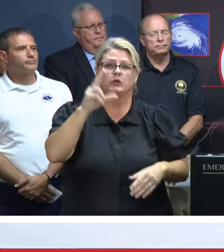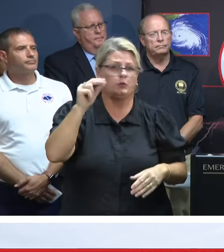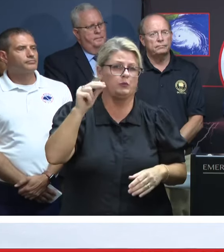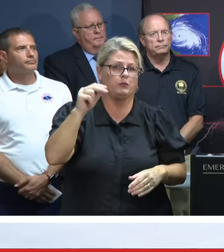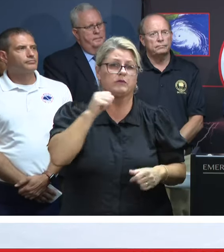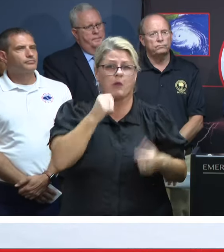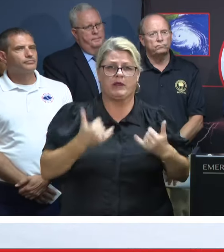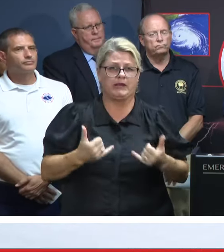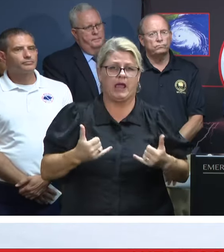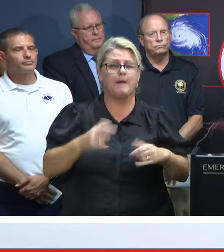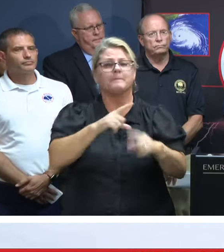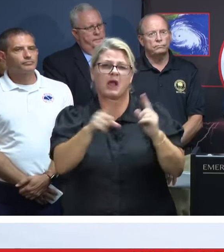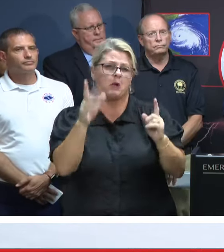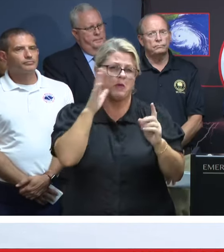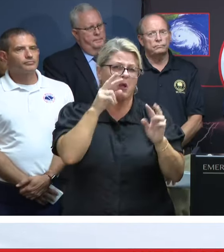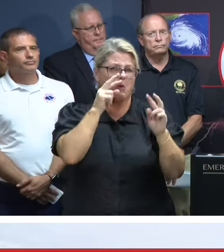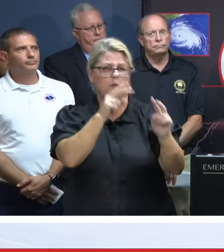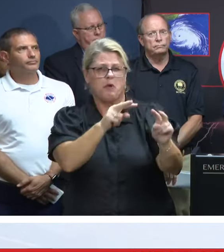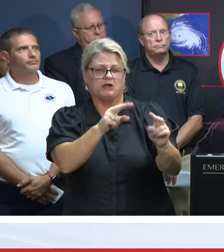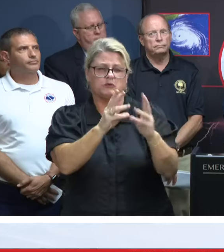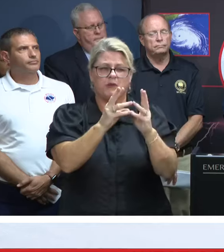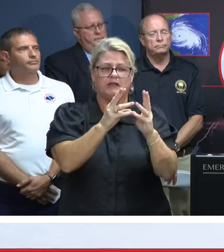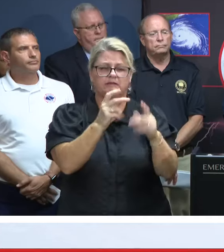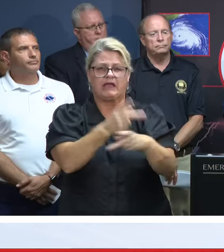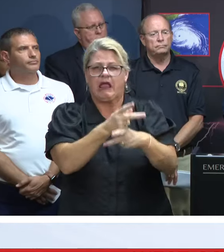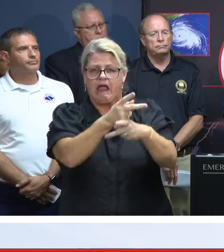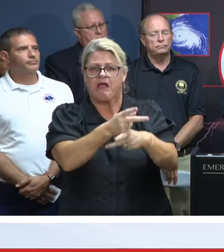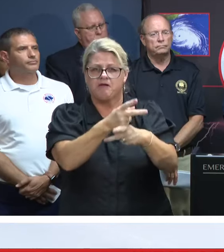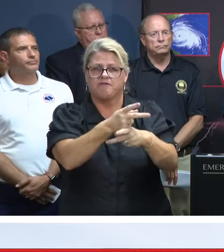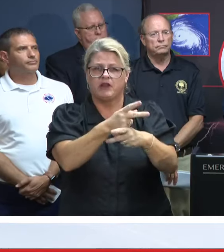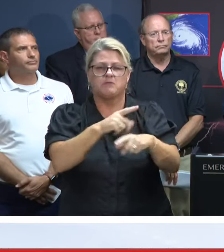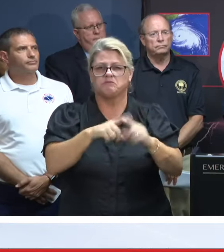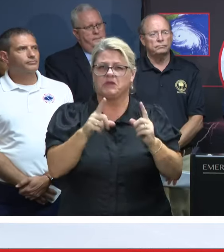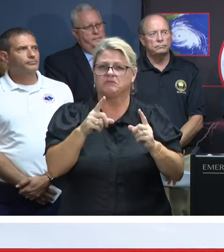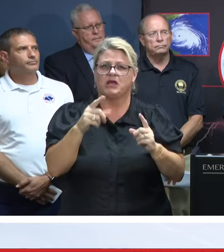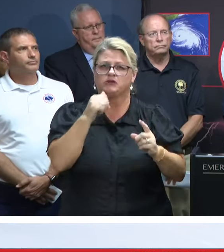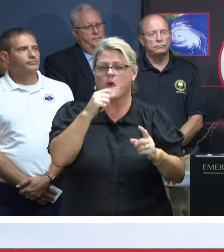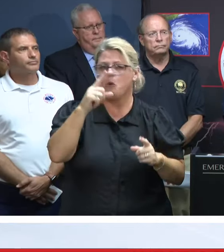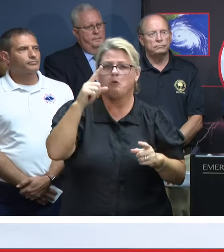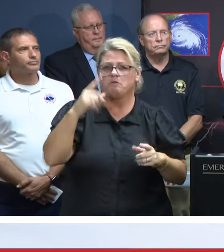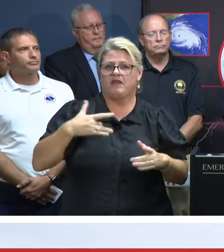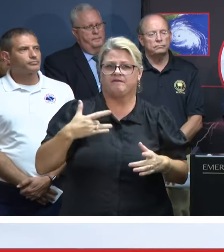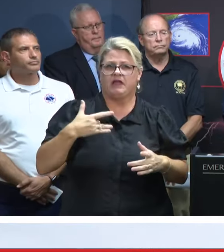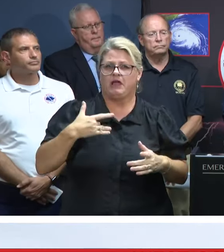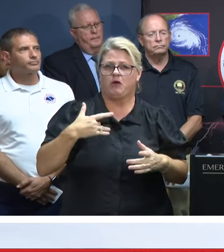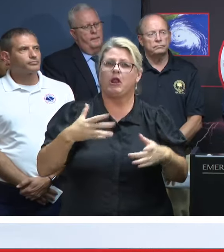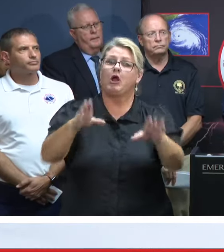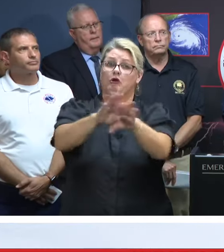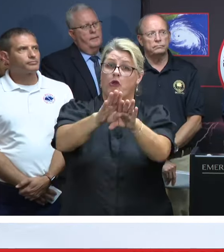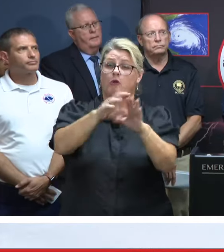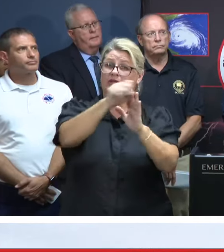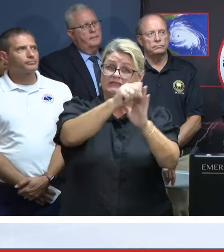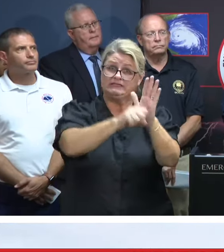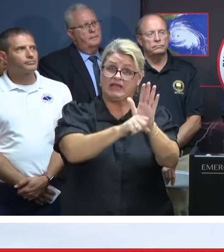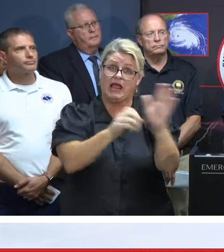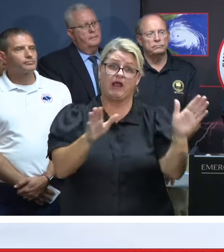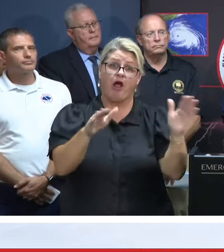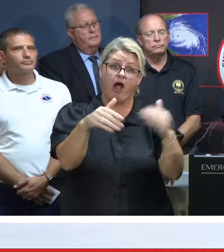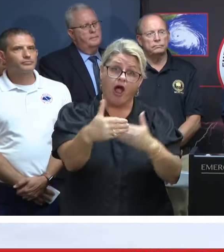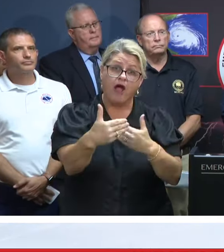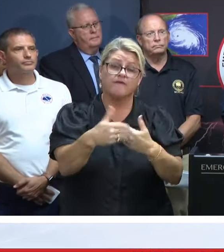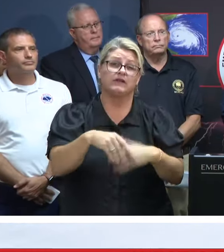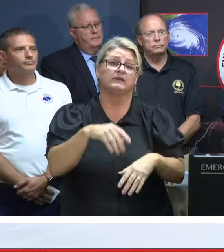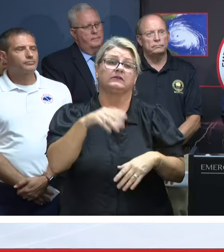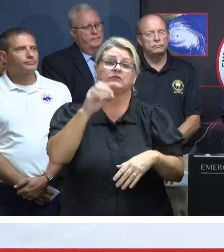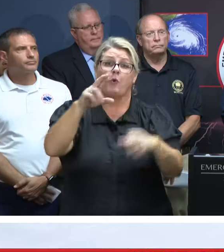will continue to watch that carefully, and I don't believe it is necessary to order the closing of state facilities